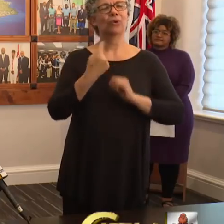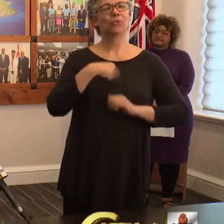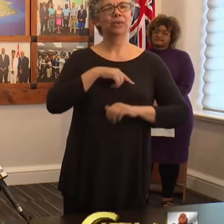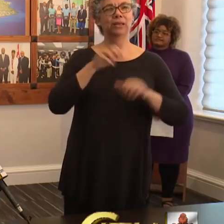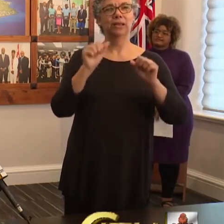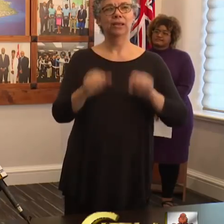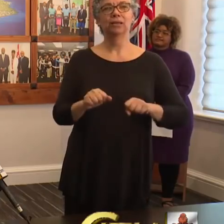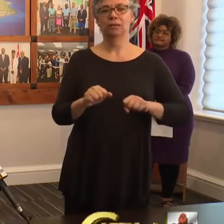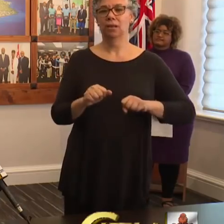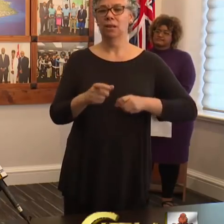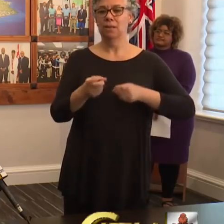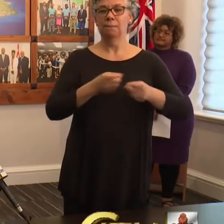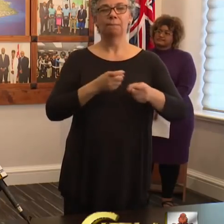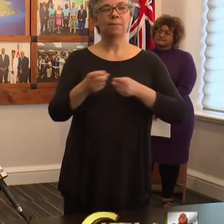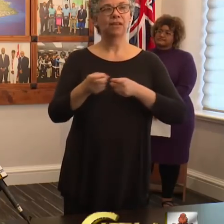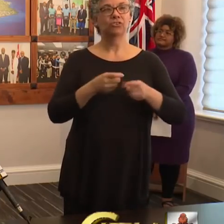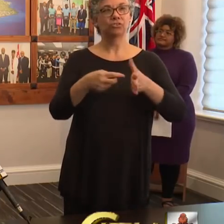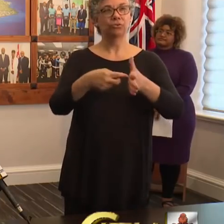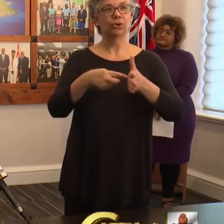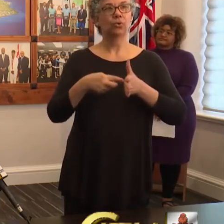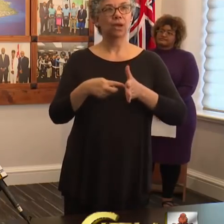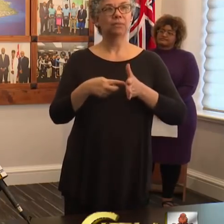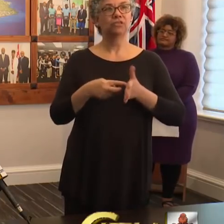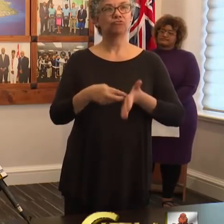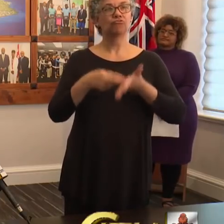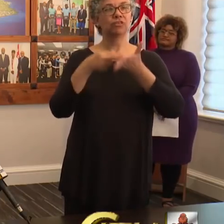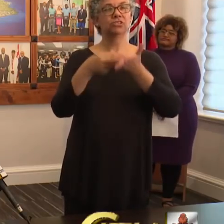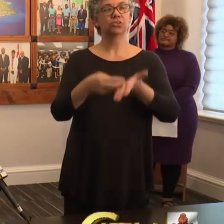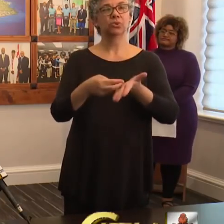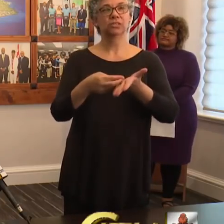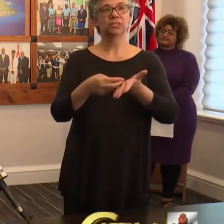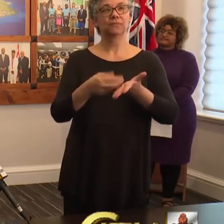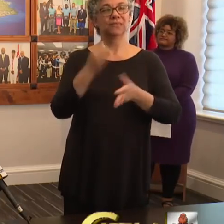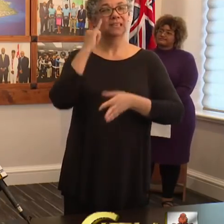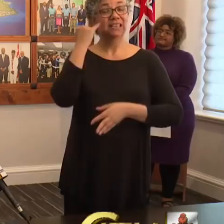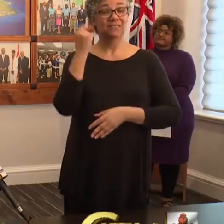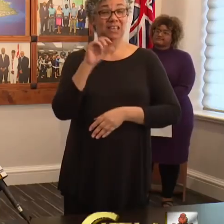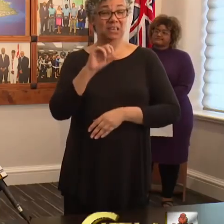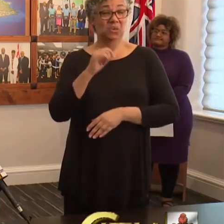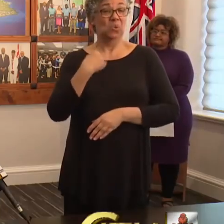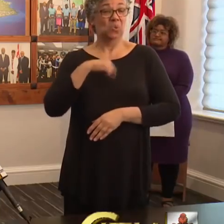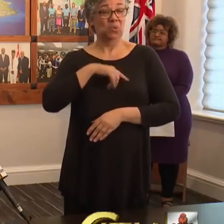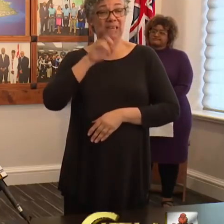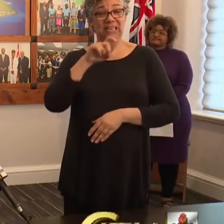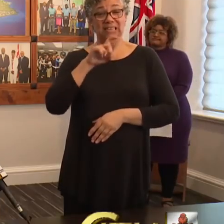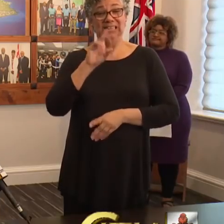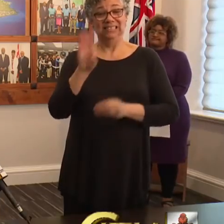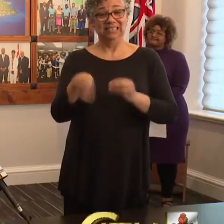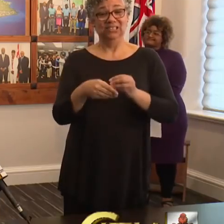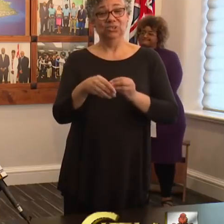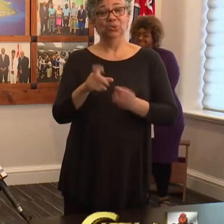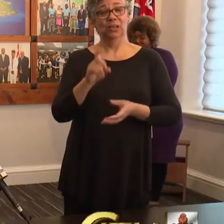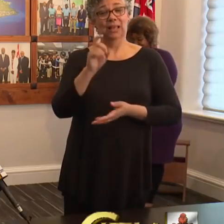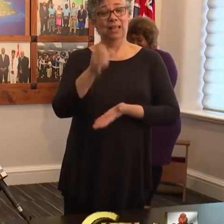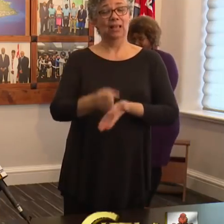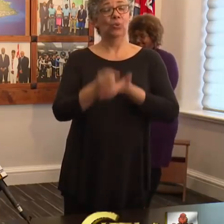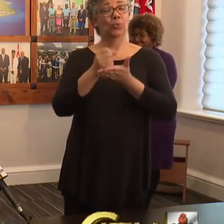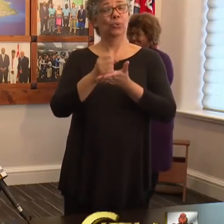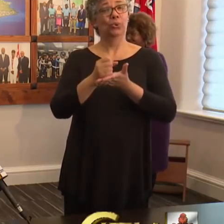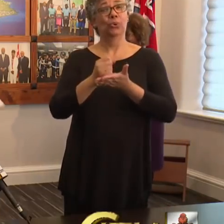and the resources available to assist if at any point any of us need additional help and support. Dr. Rayner.